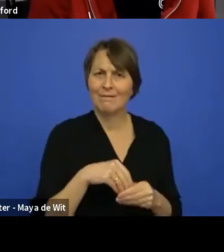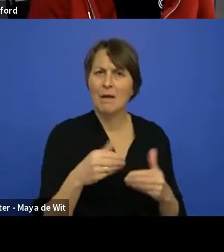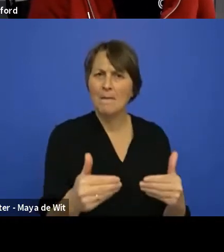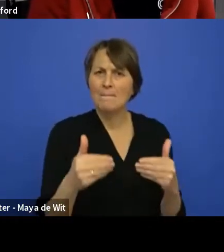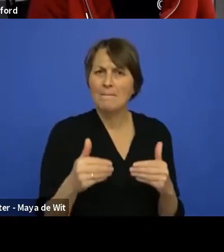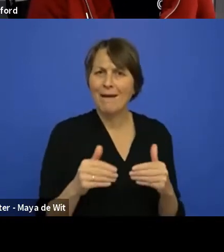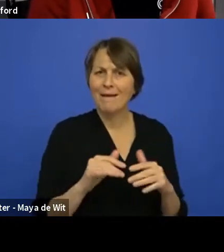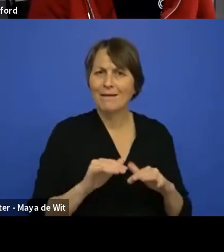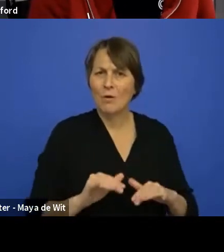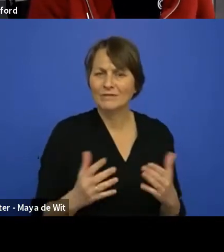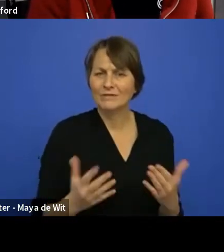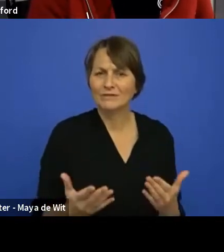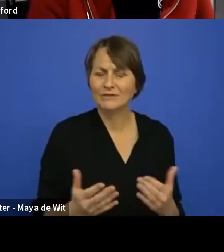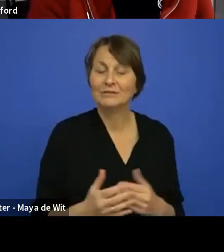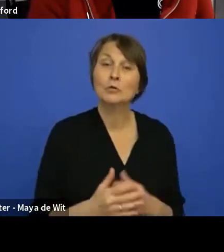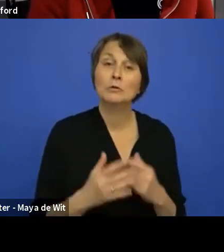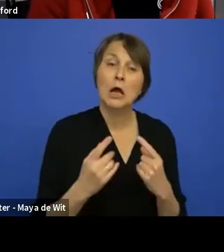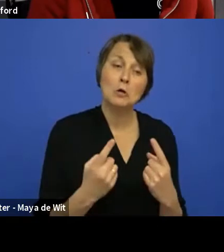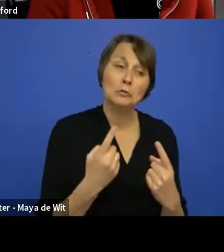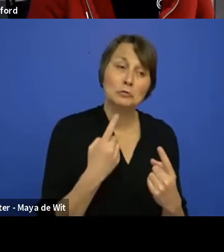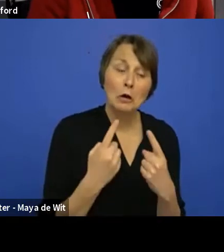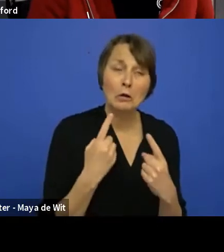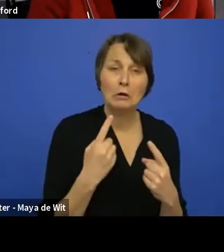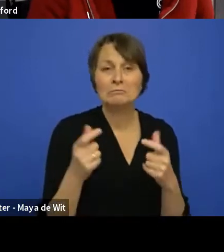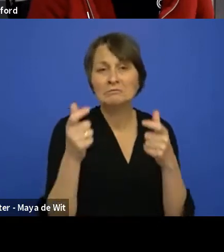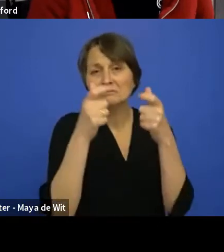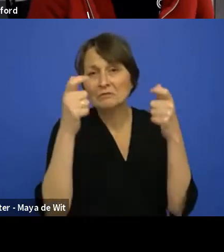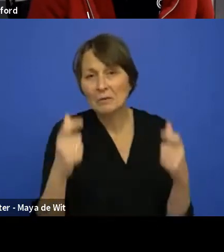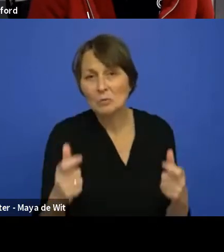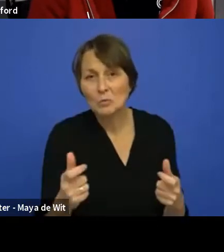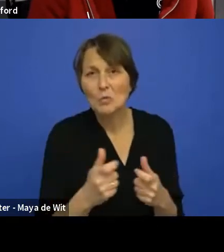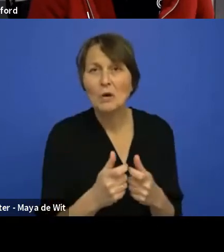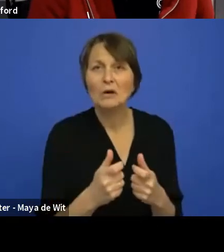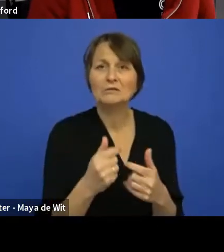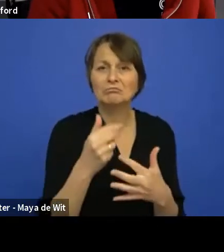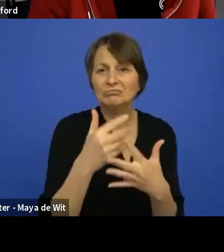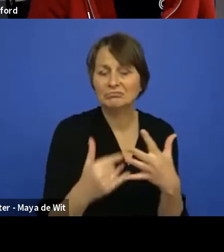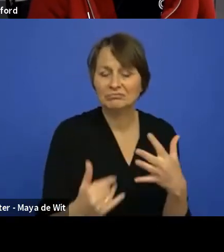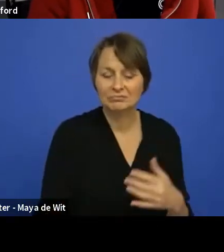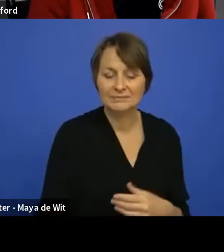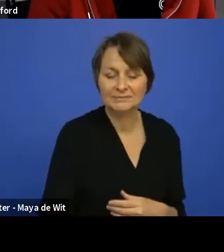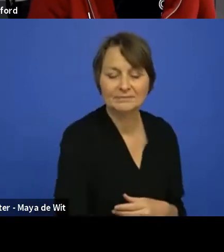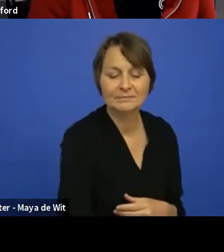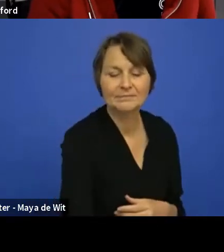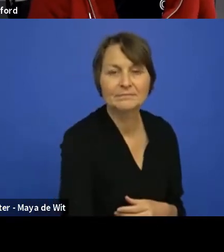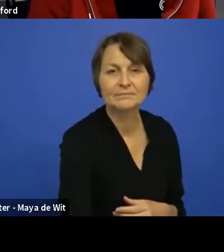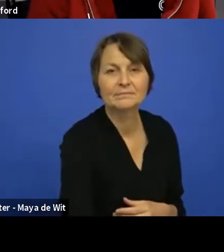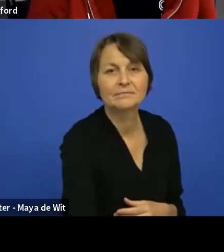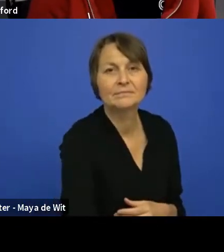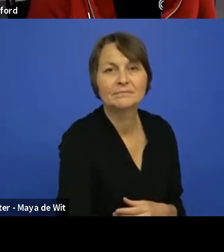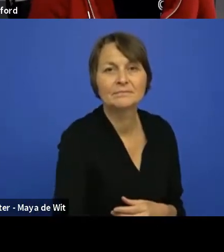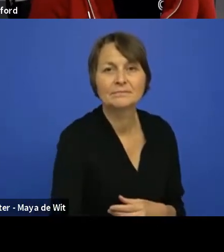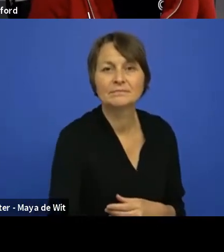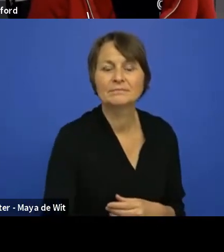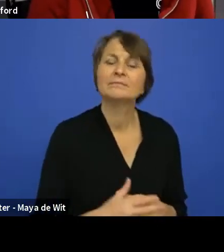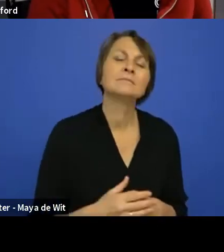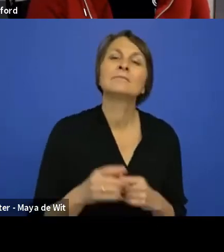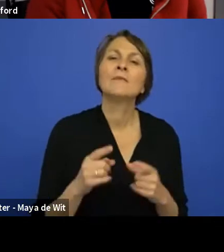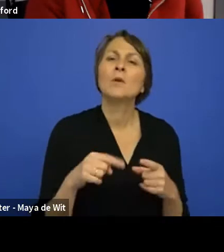talking about frameworks and, and those types of things. And, and we all know that developers get pretty passionate about their